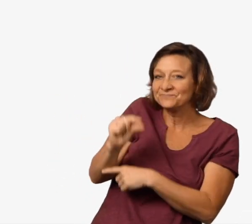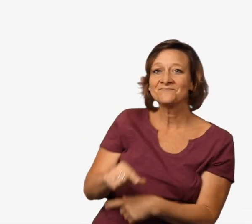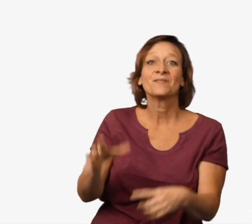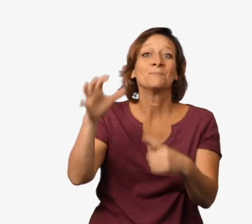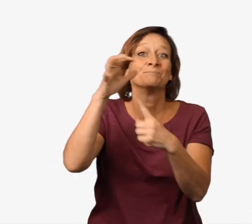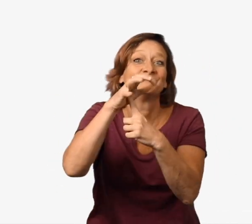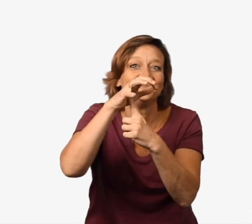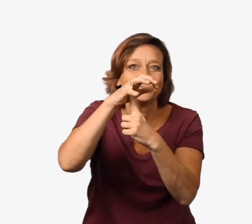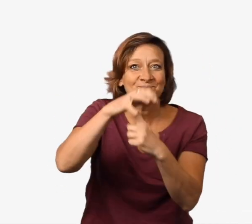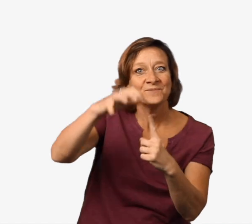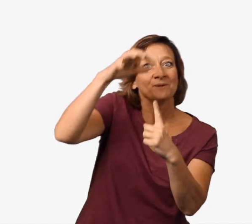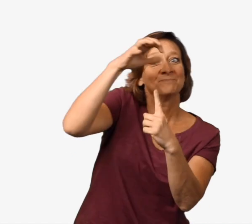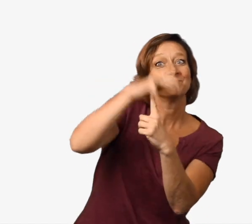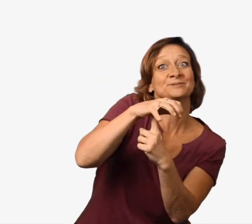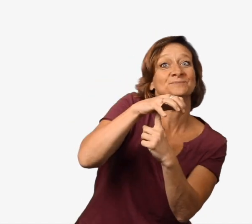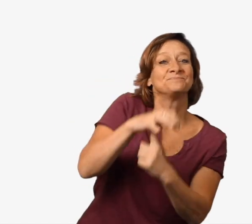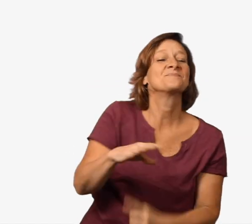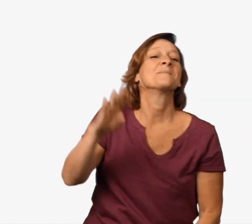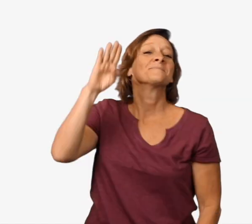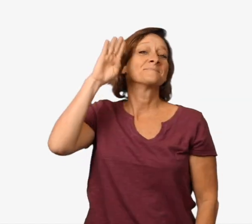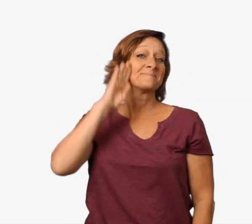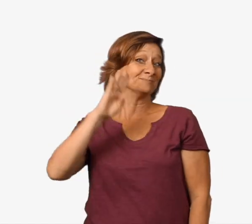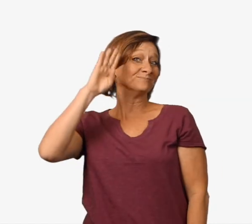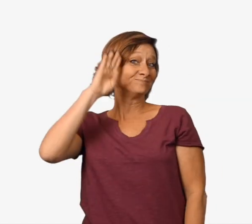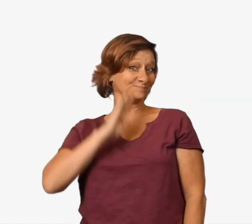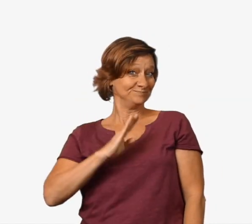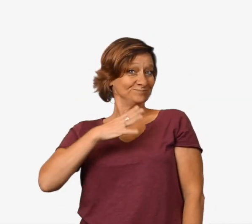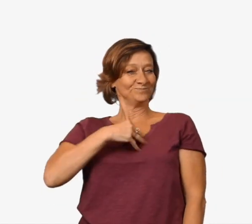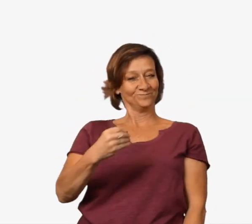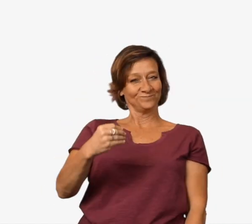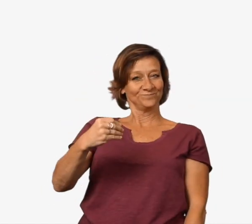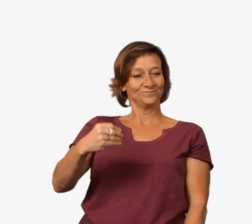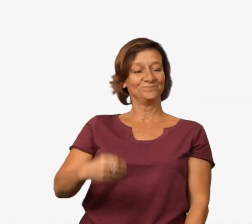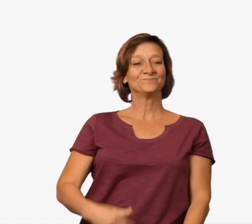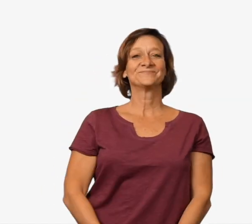little, mushroom. Mushroom, brown, brown, white.